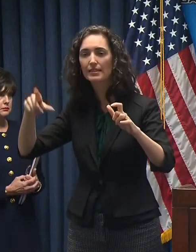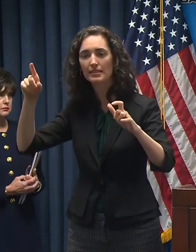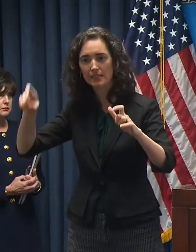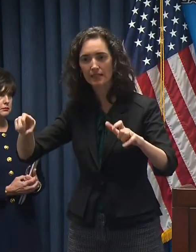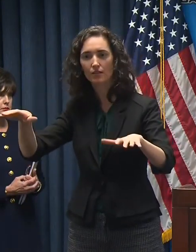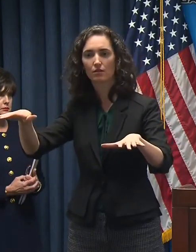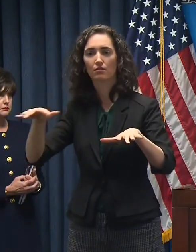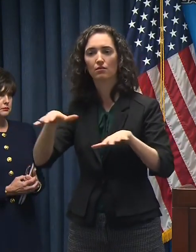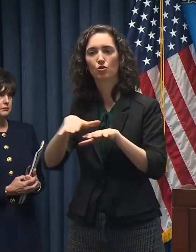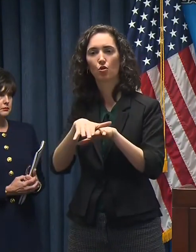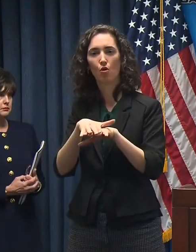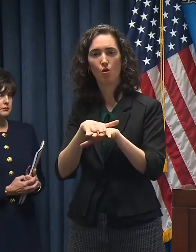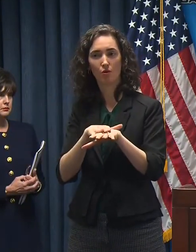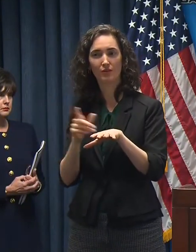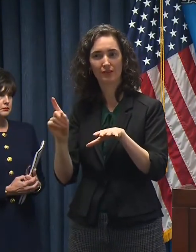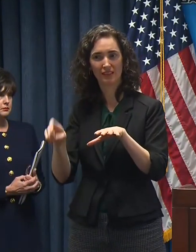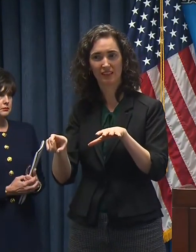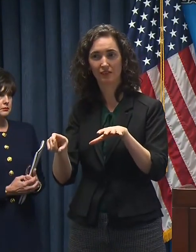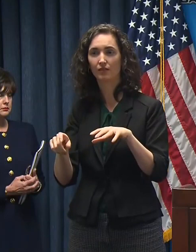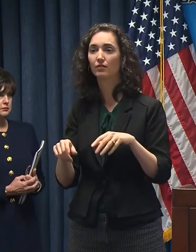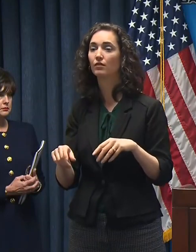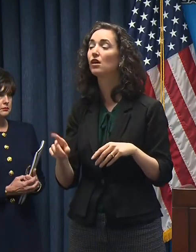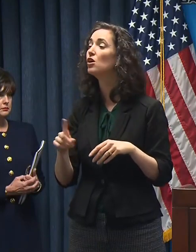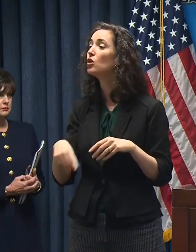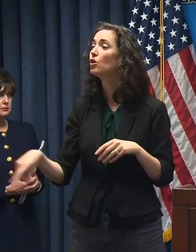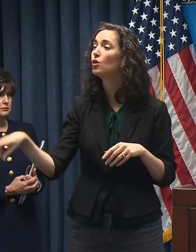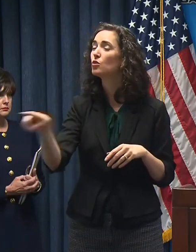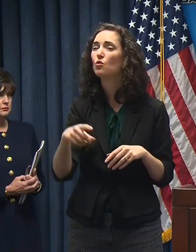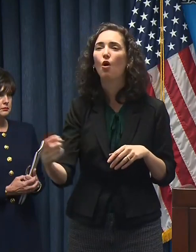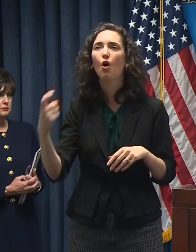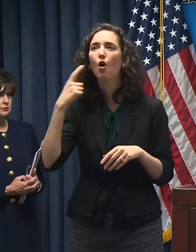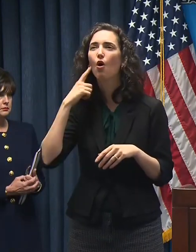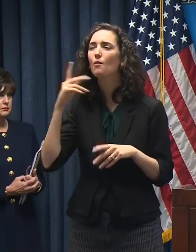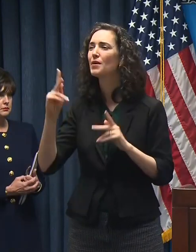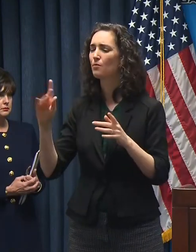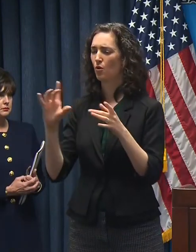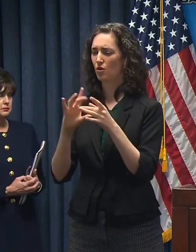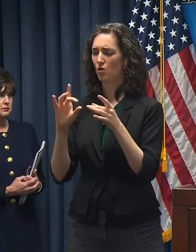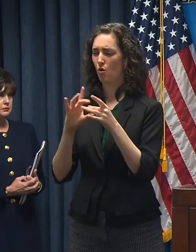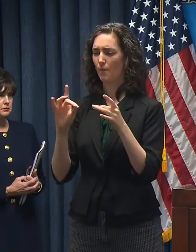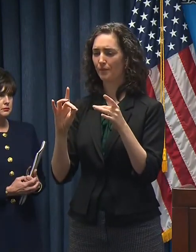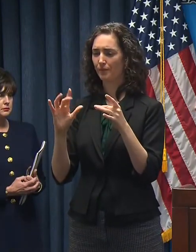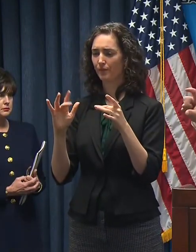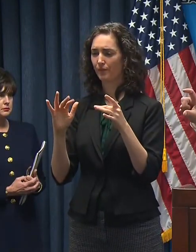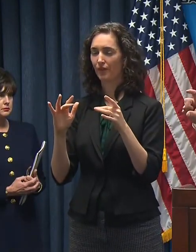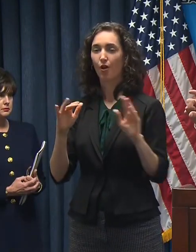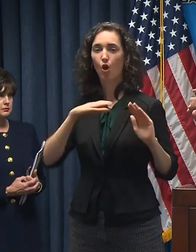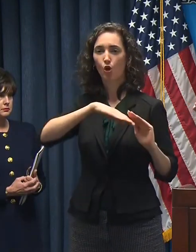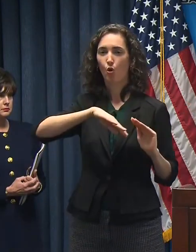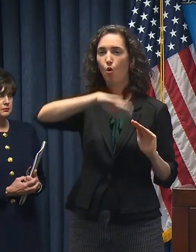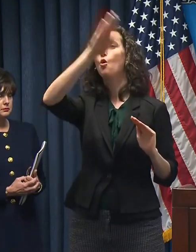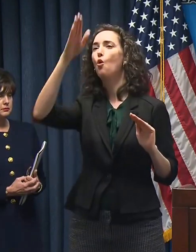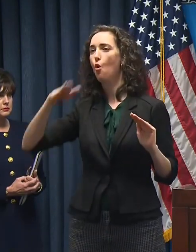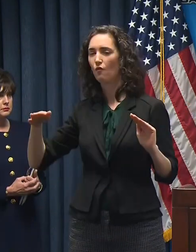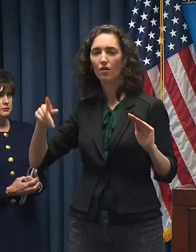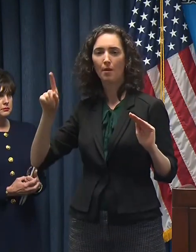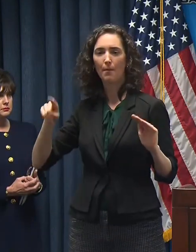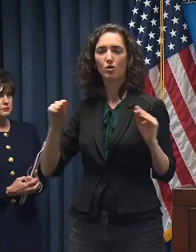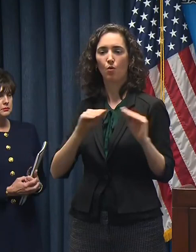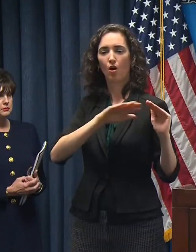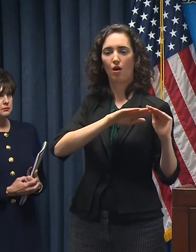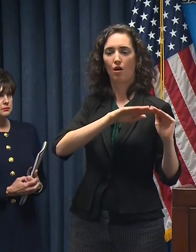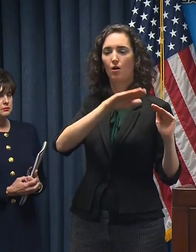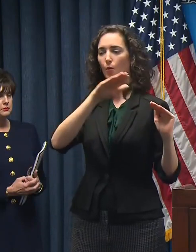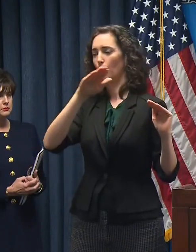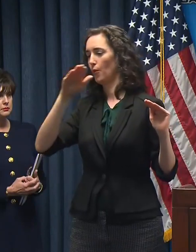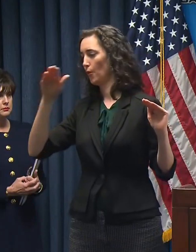you've heard it referred to as basically flattening the curve. So